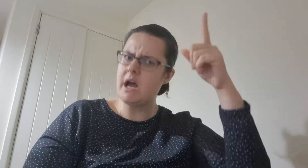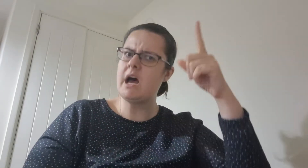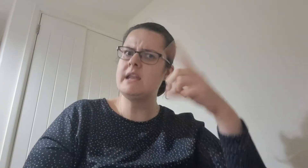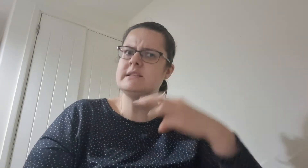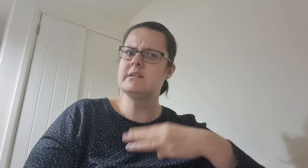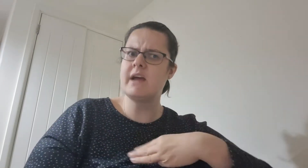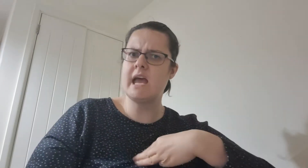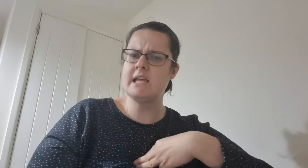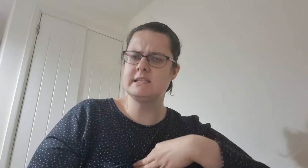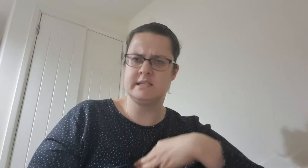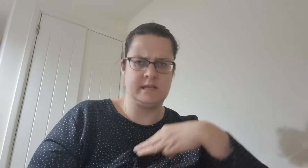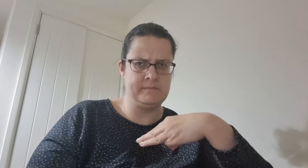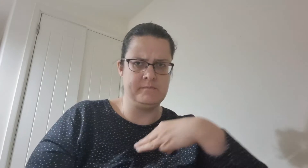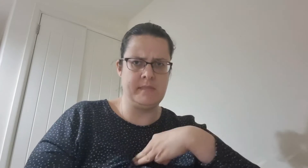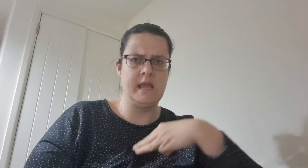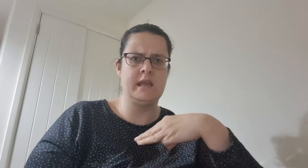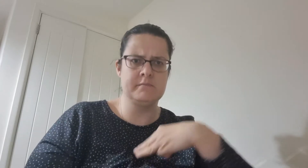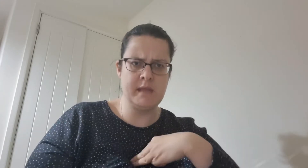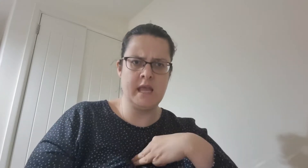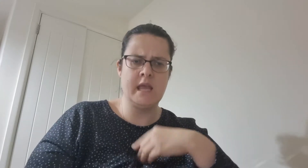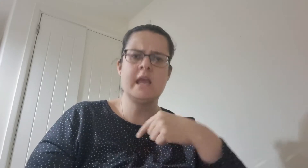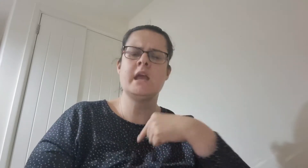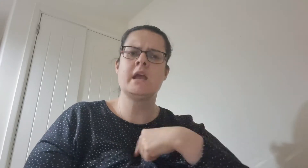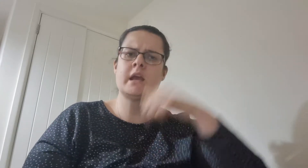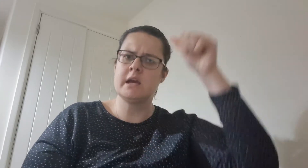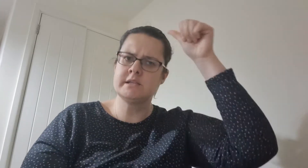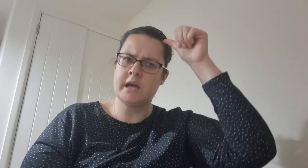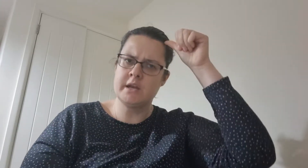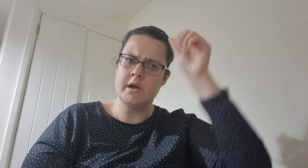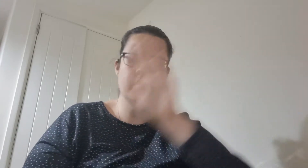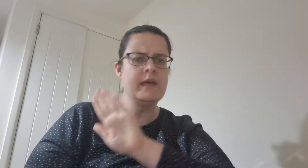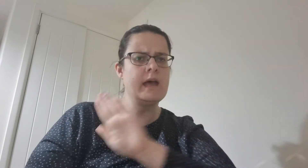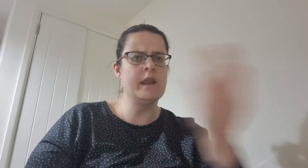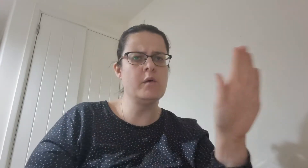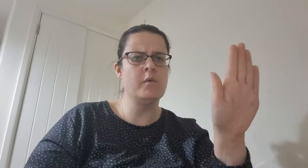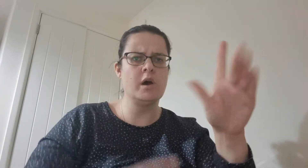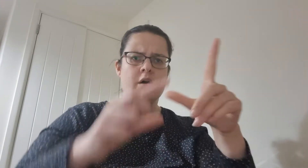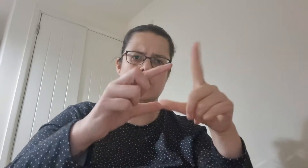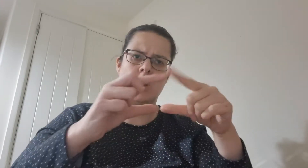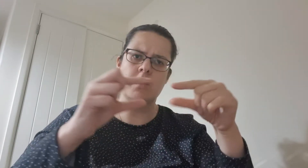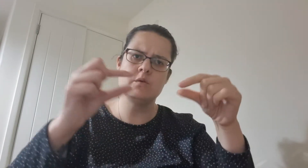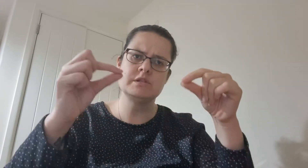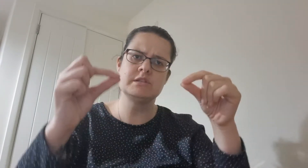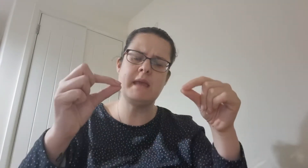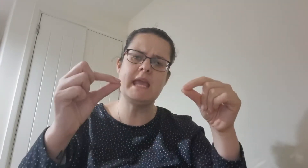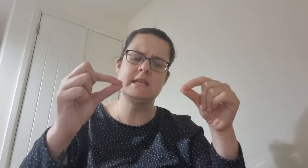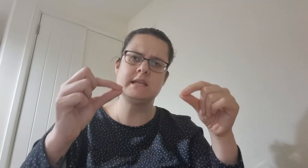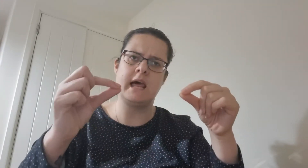underestimate me, cause I know that I won't go speechless